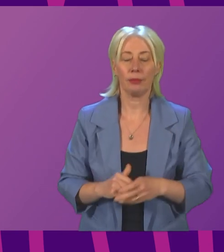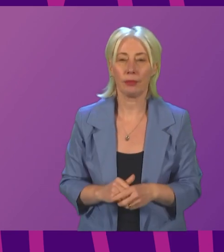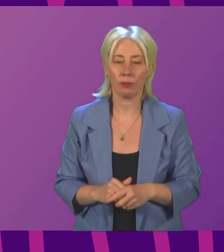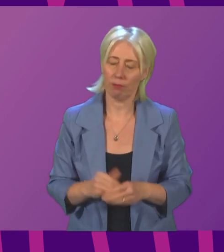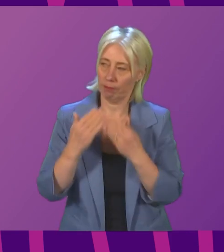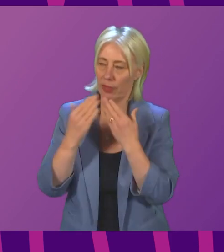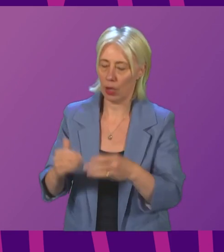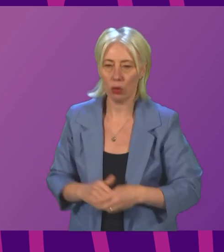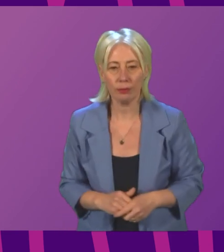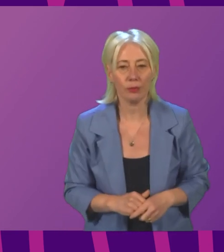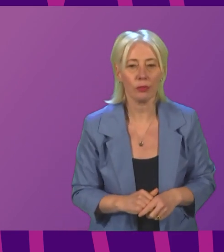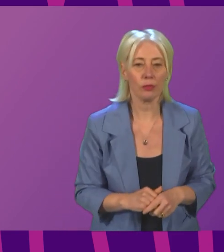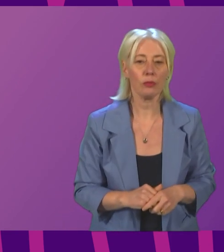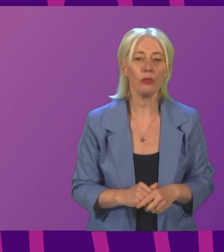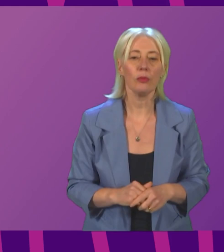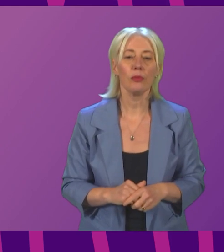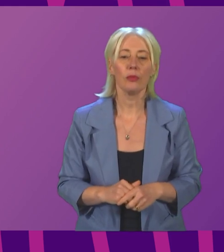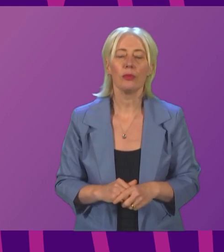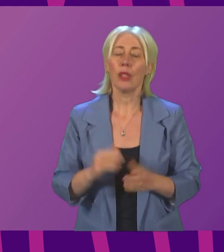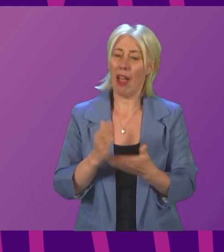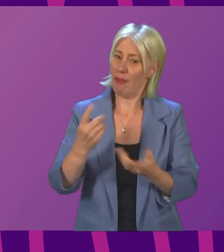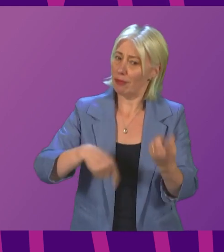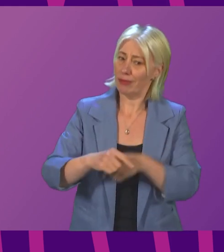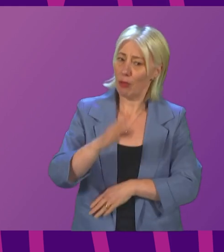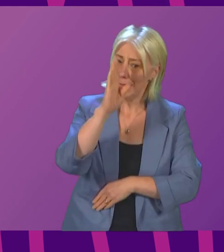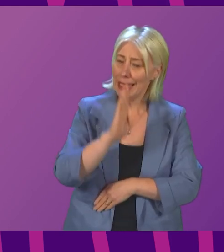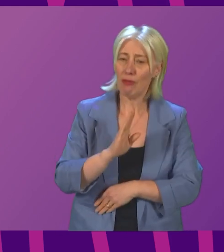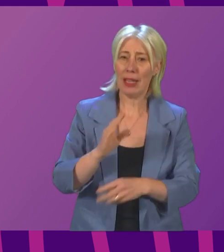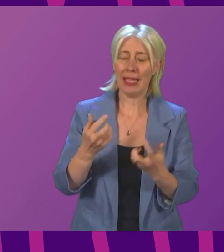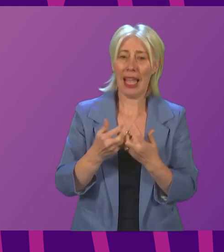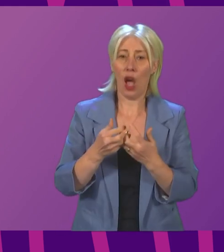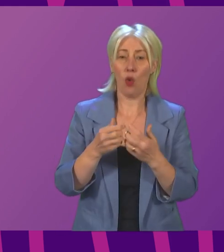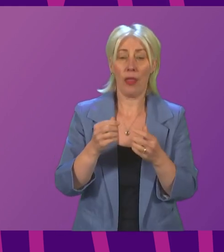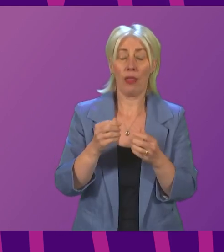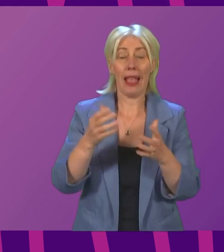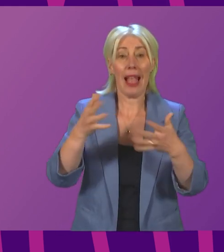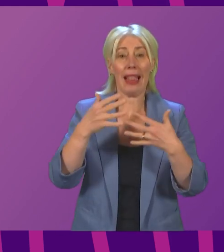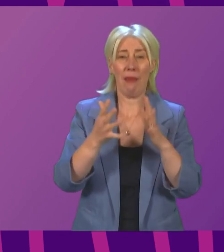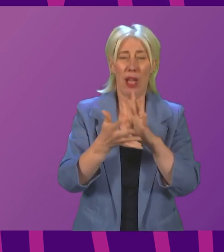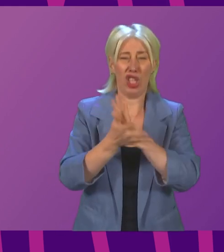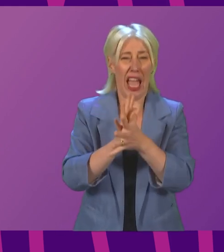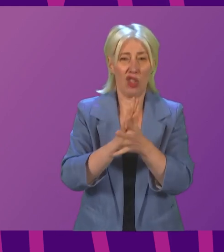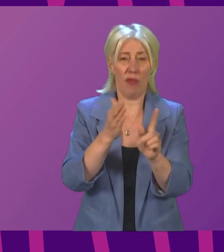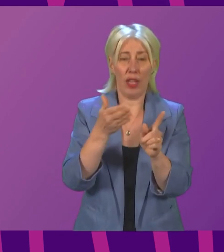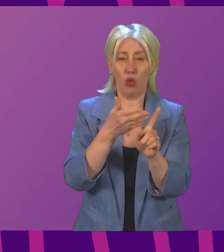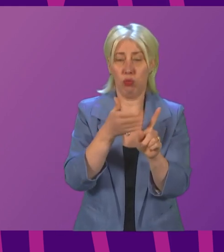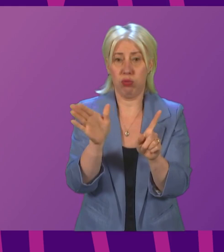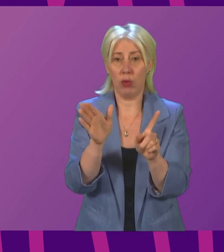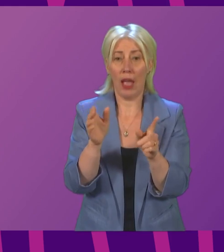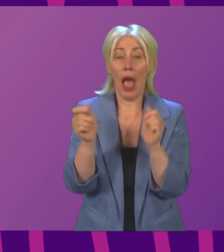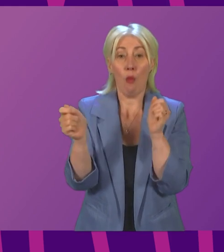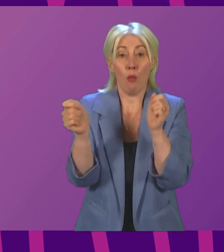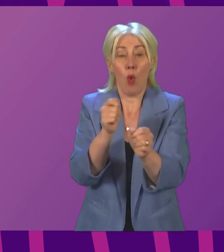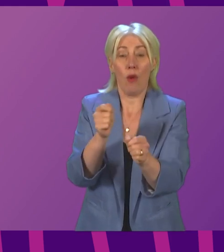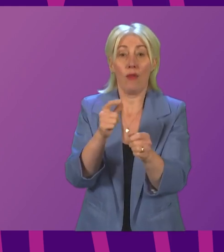you, President Officer. If we are serious about averting climate catastrophe and accelerating towards a just transition